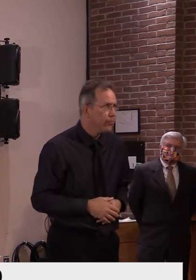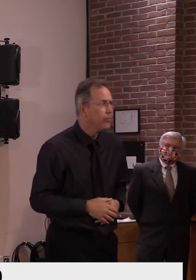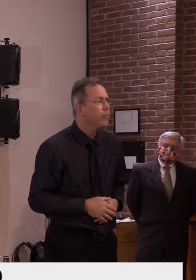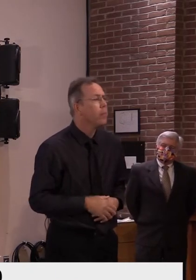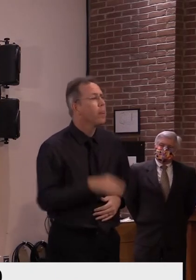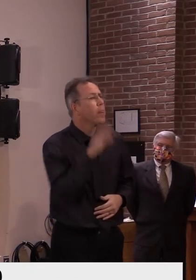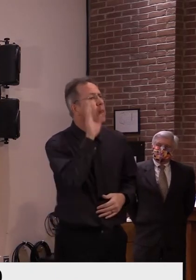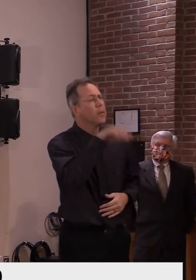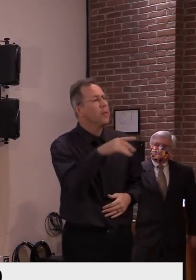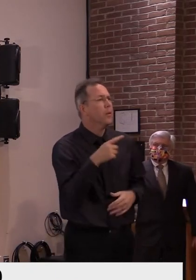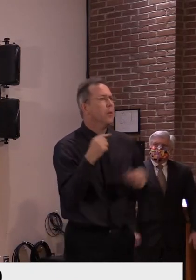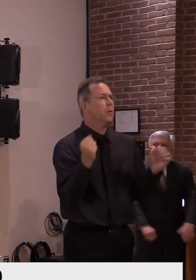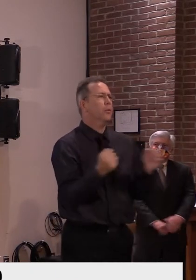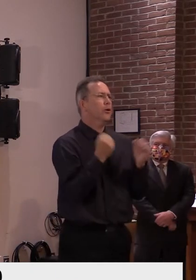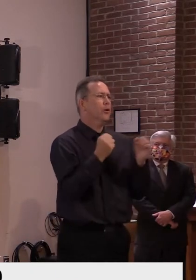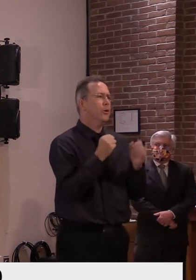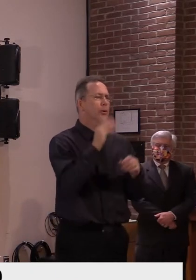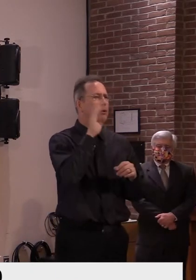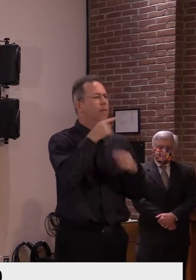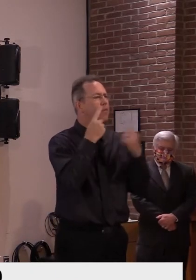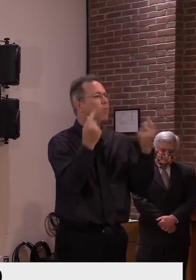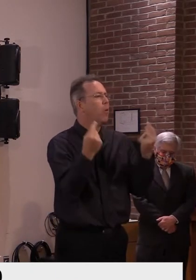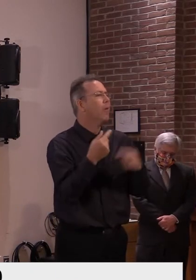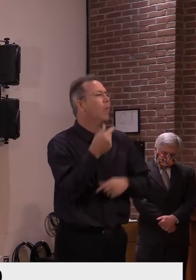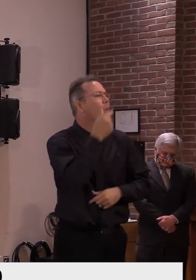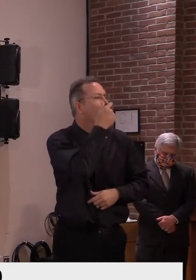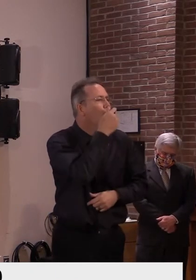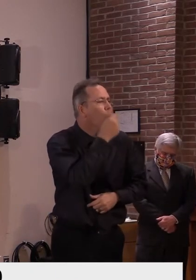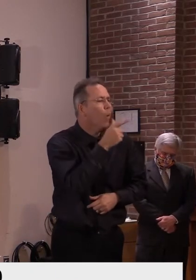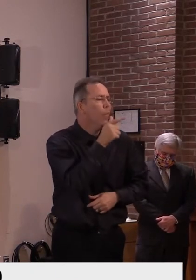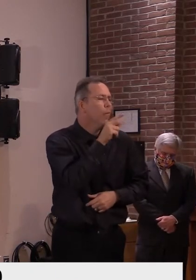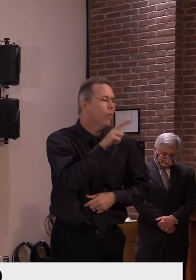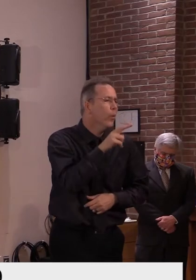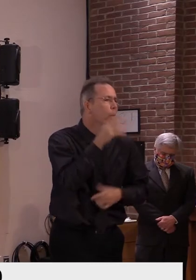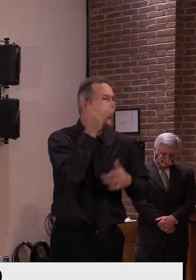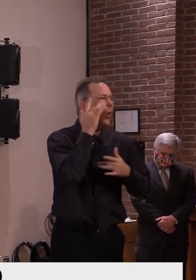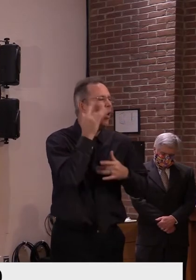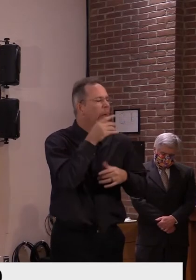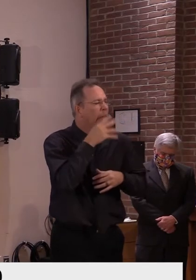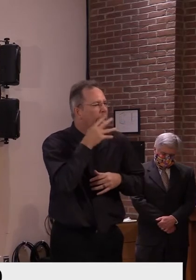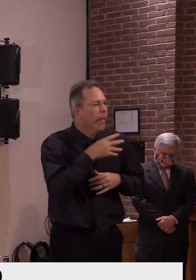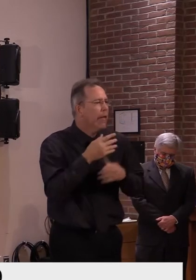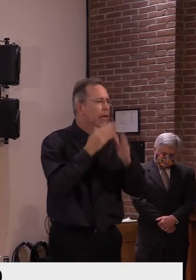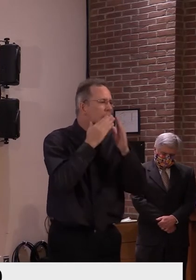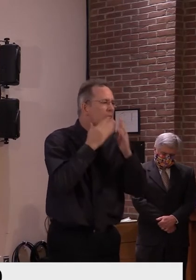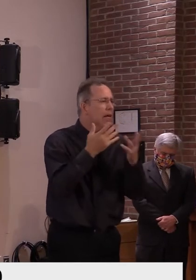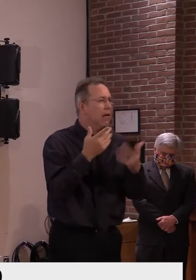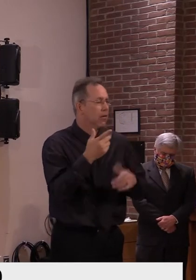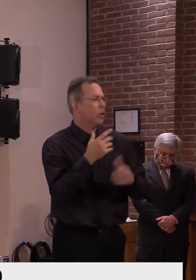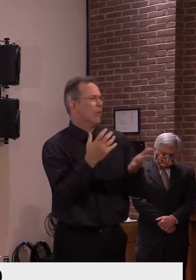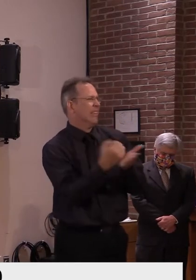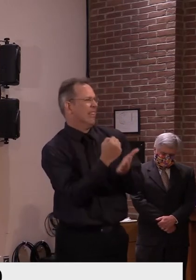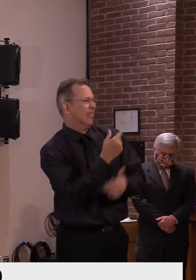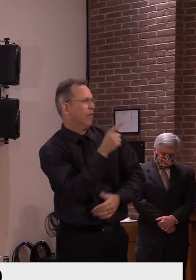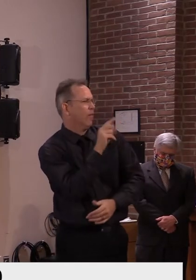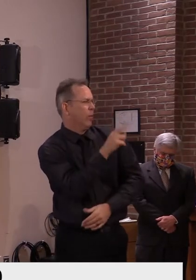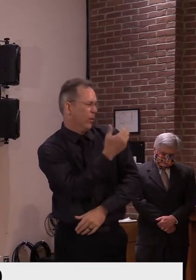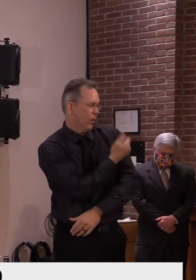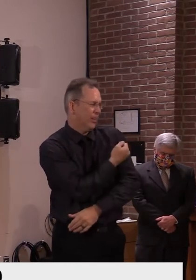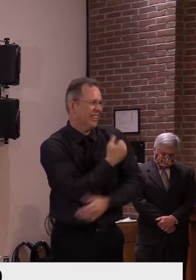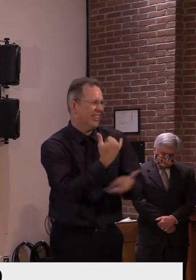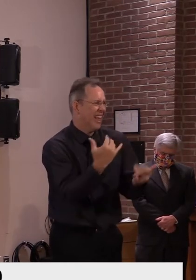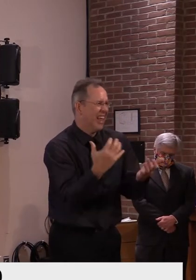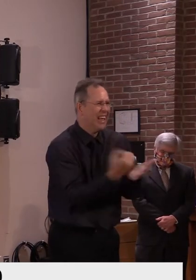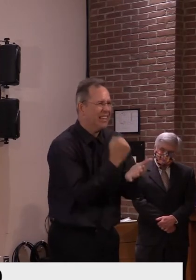the flu season. So I have to again remind everyone to make our flu vaccine rate approach the early voting rate in